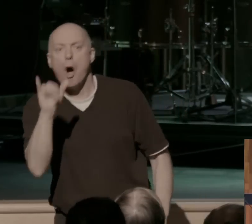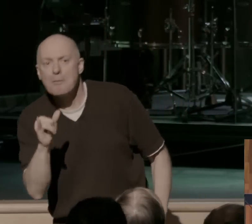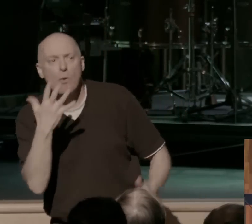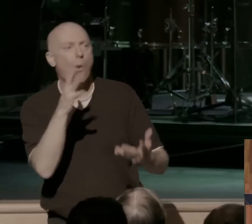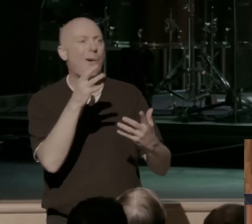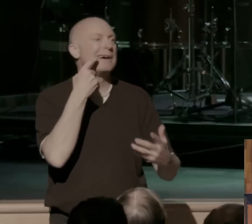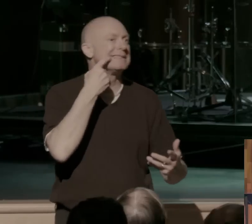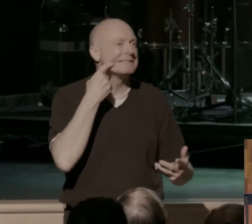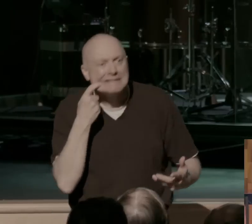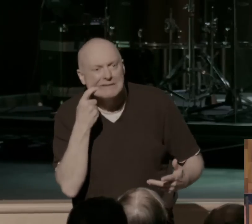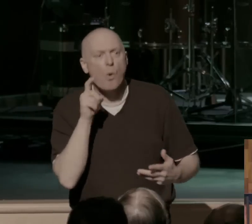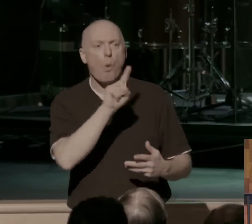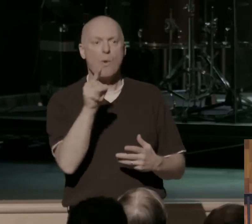Where do you go for your freedom?